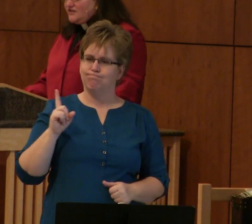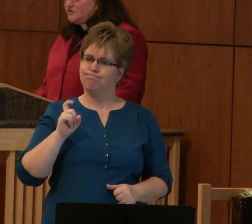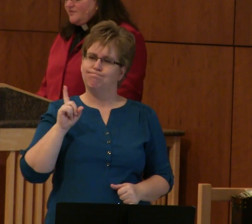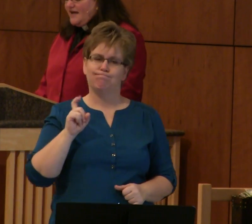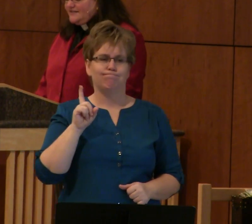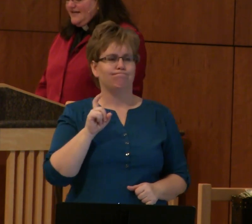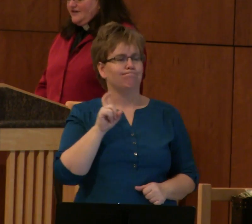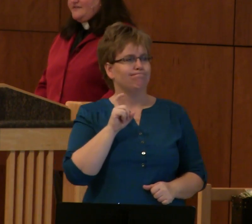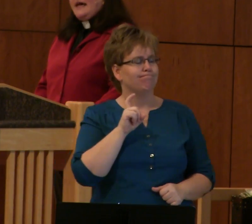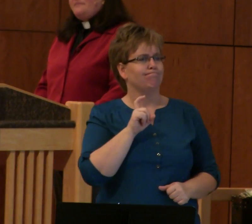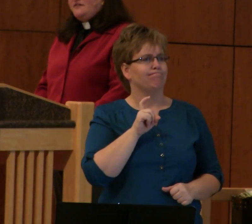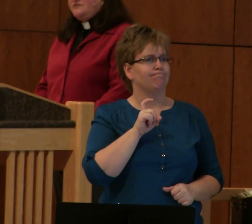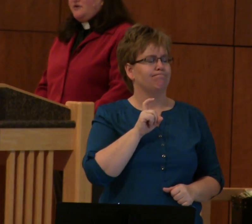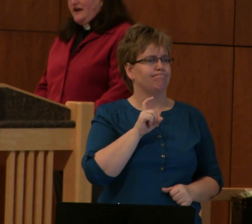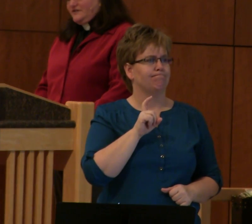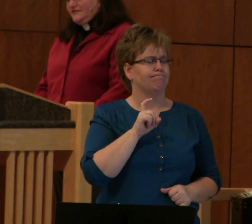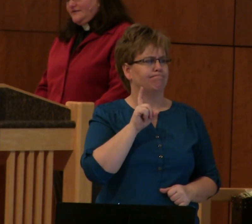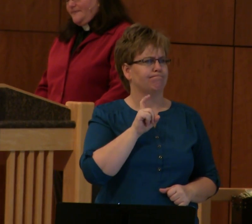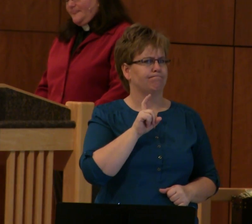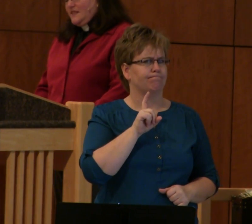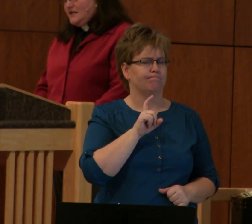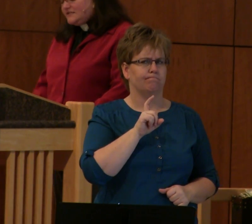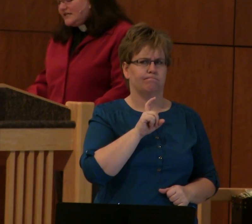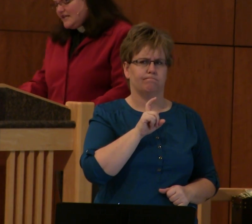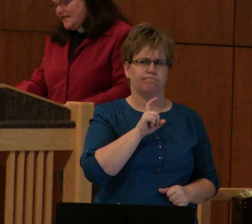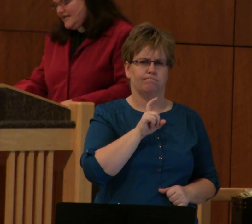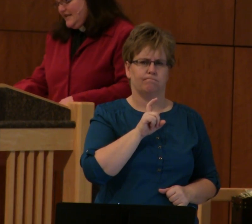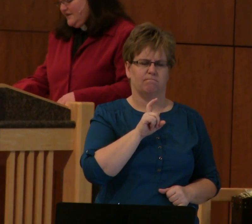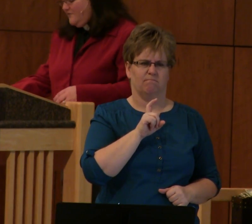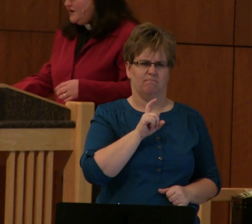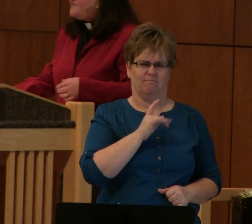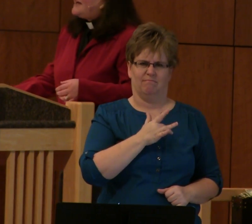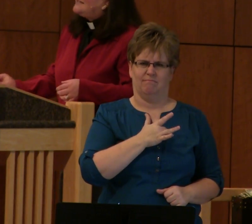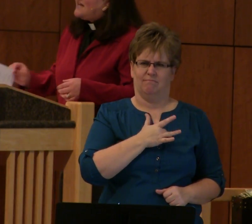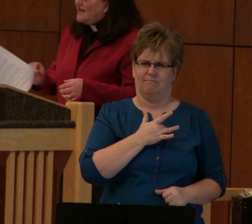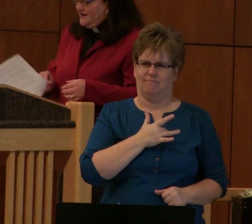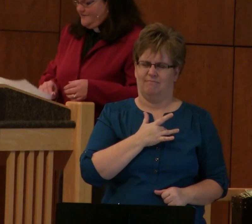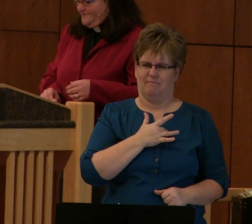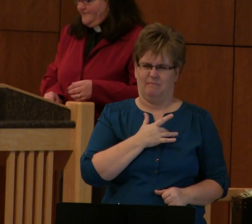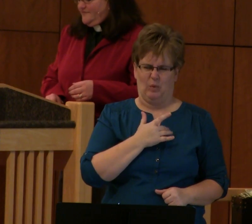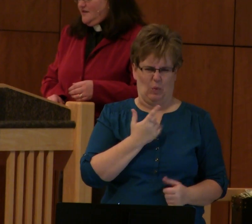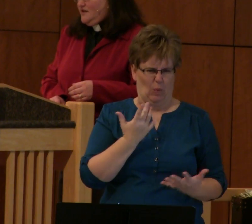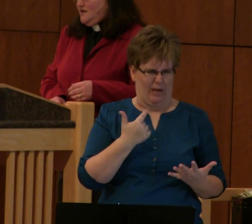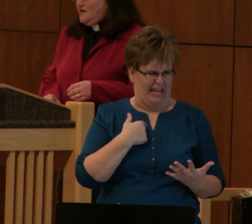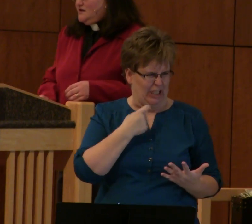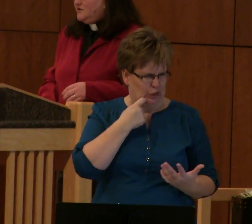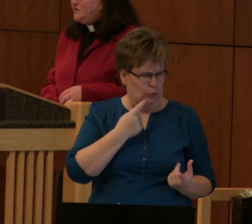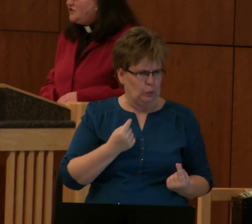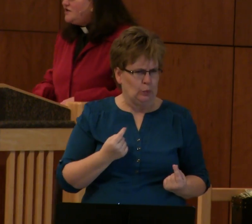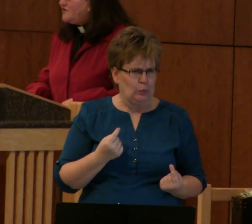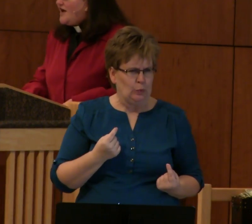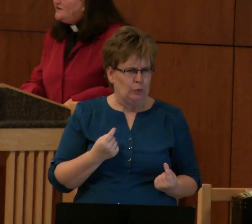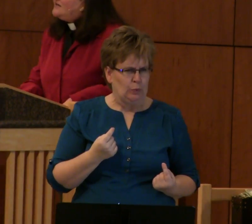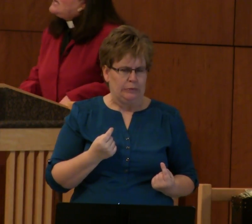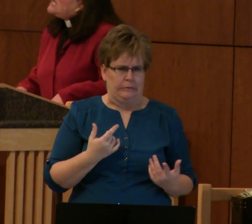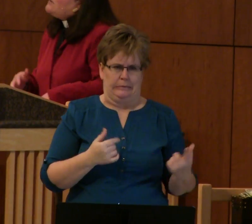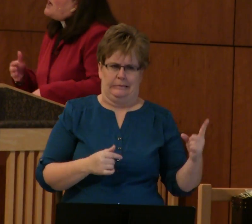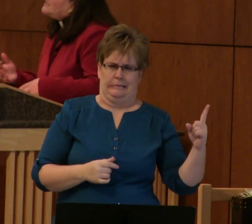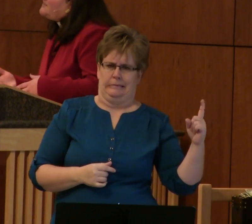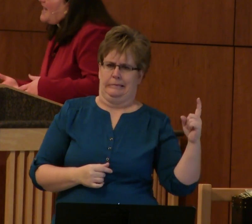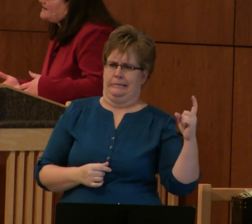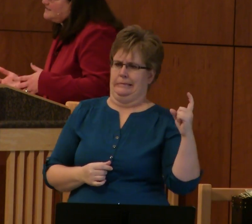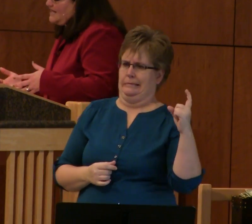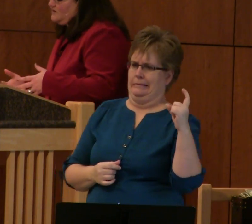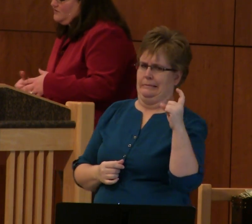But about two blocks later, that bounce wore out. Suddenly it hit him. What have I done? So he turned around and